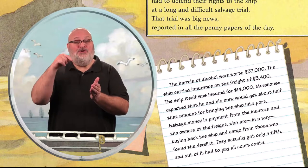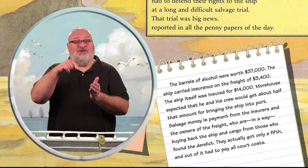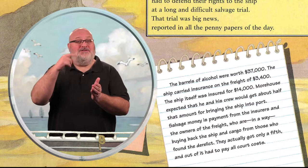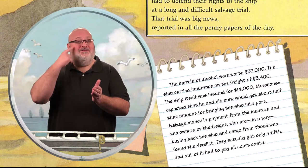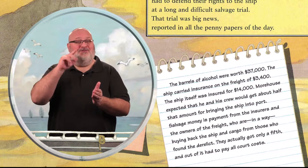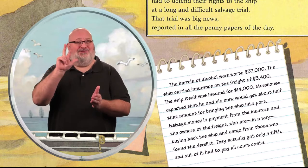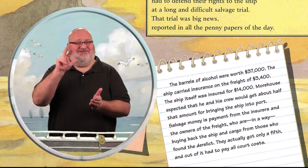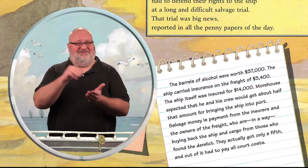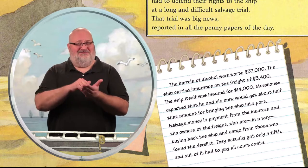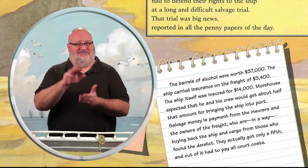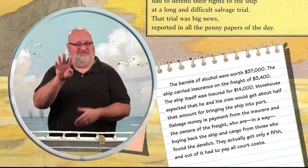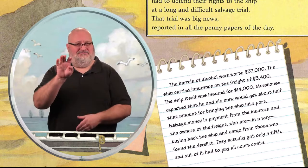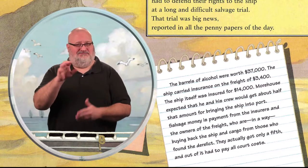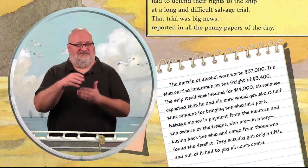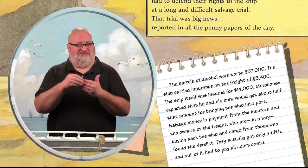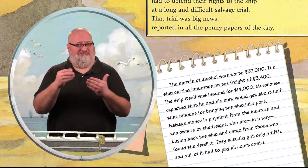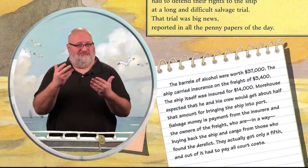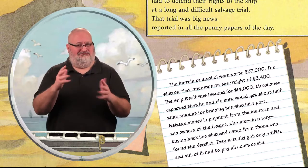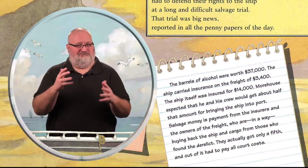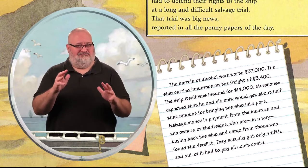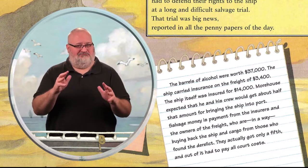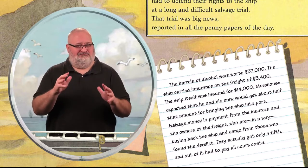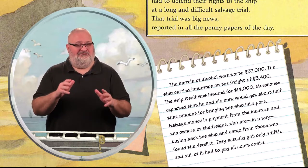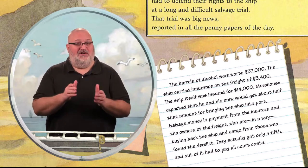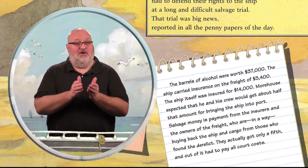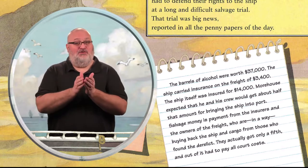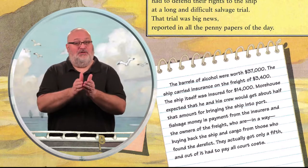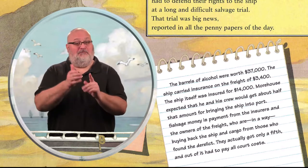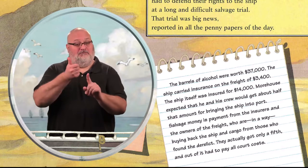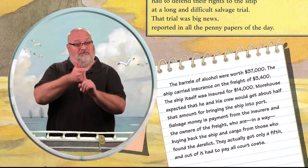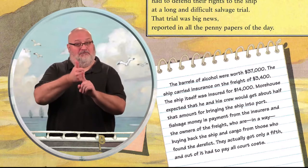The ship carried insurance on the freight of $3,400.